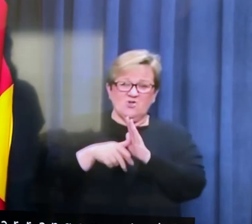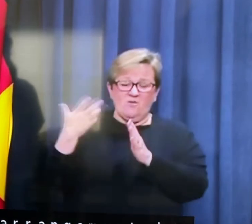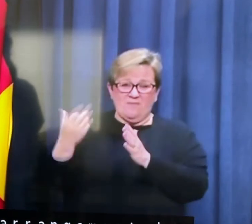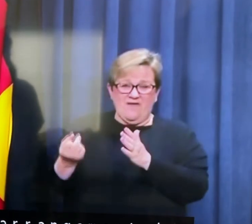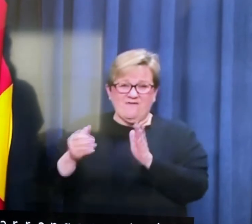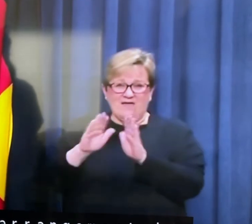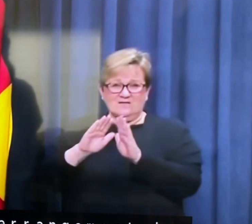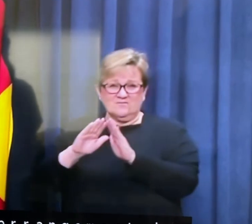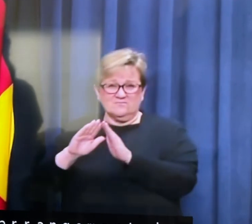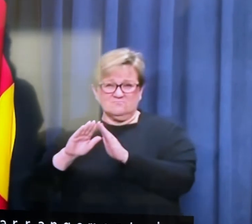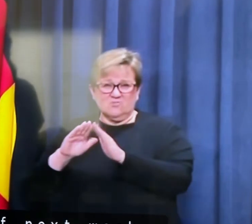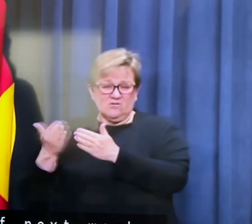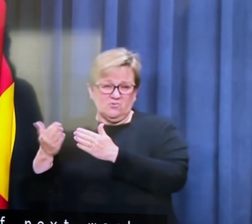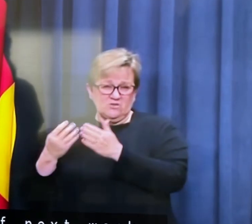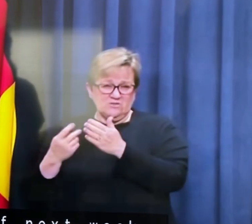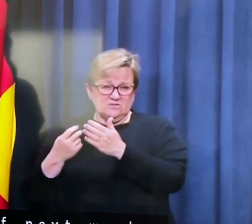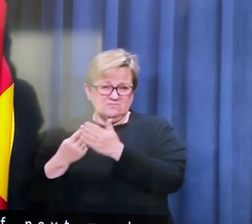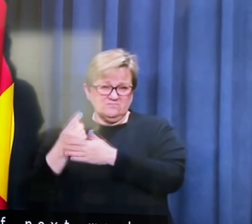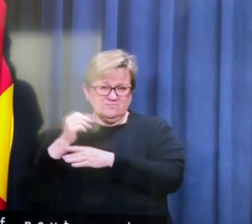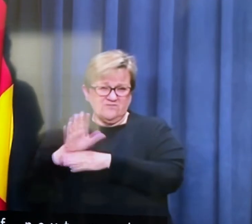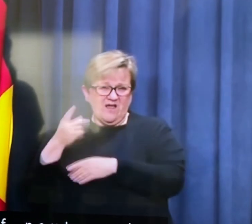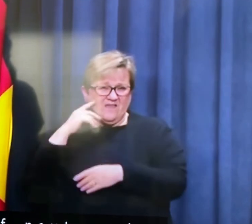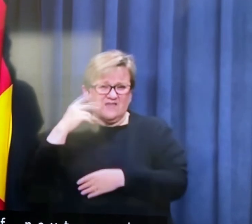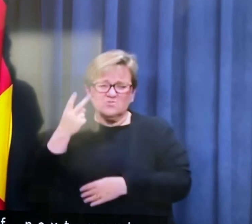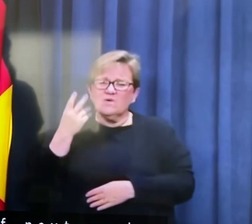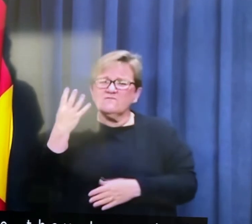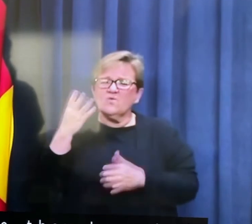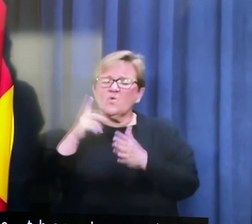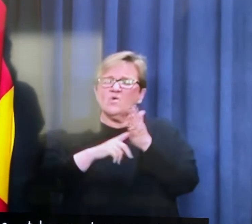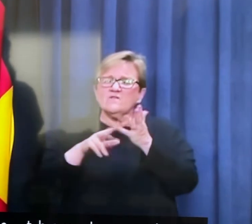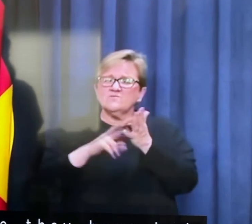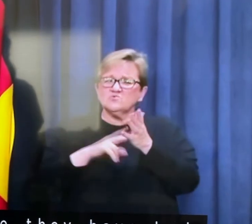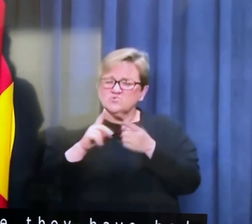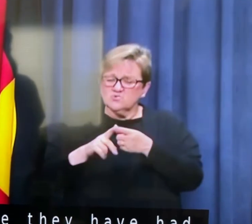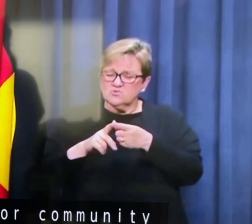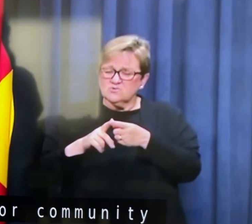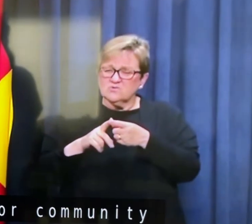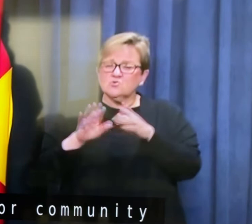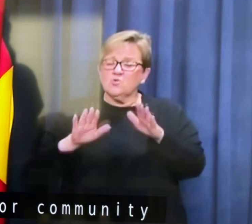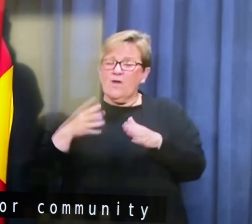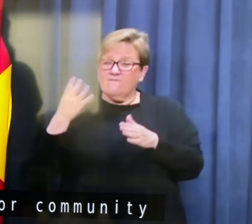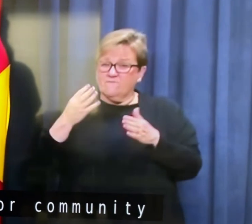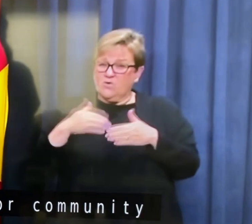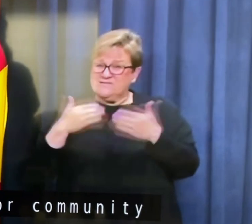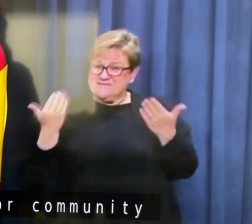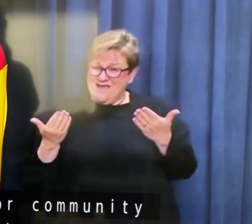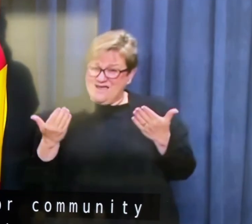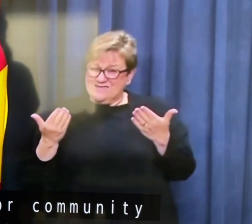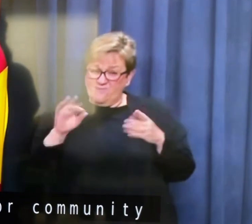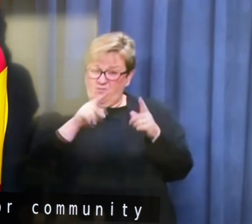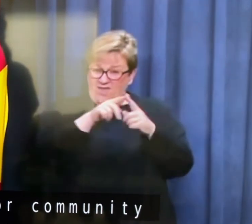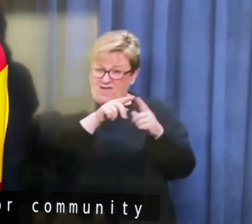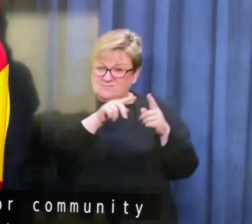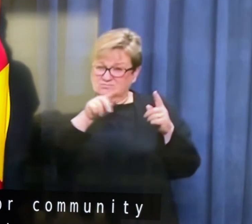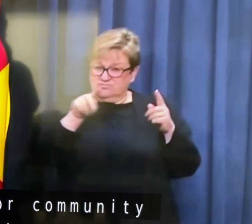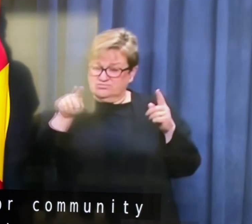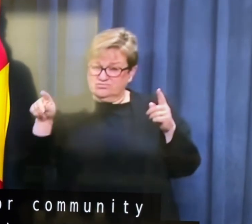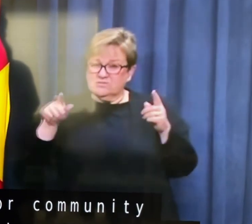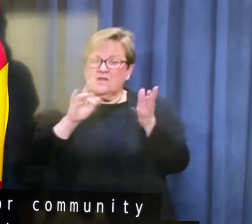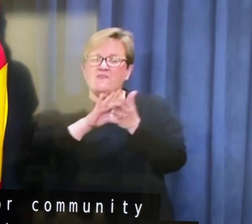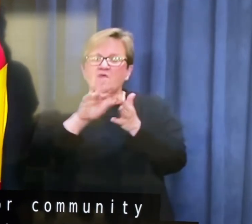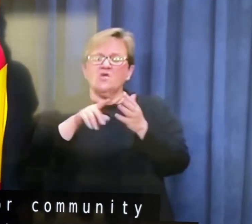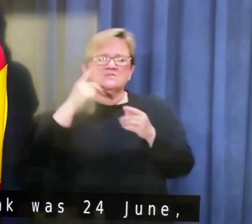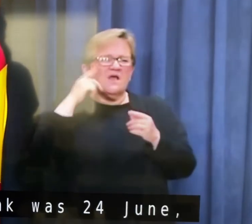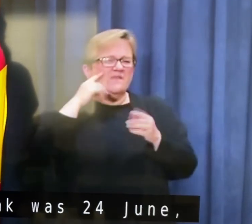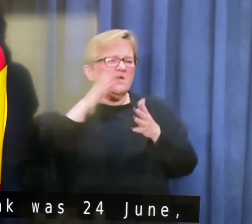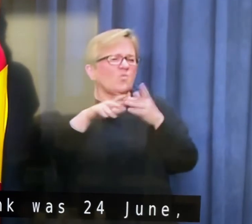community spread or community case, which I think was the 24th of June, uh, the, uh, the 14 days from that is, uh, Thursday,